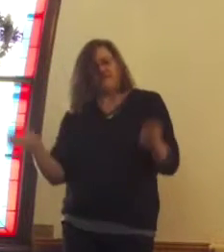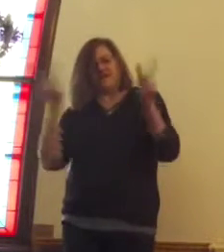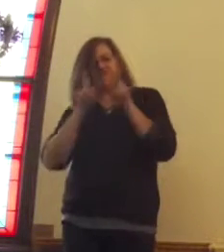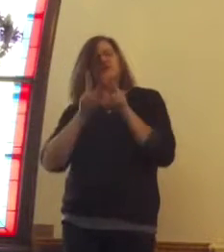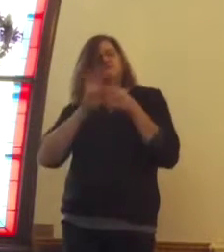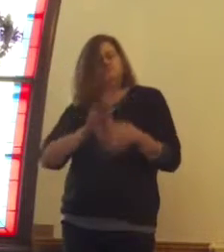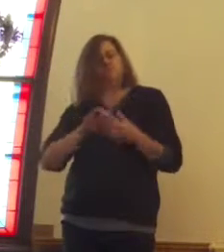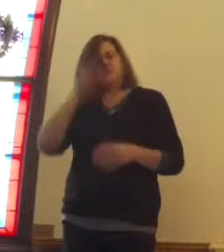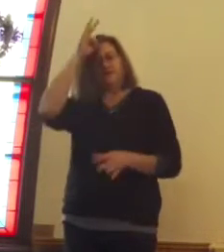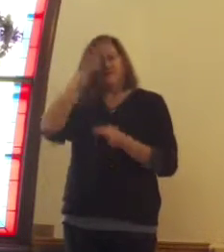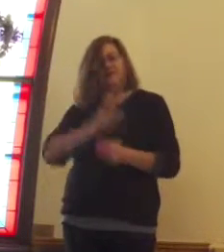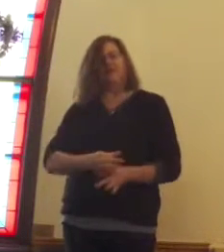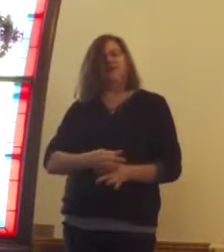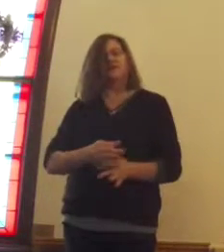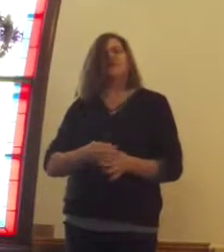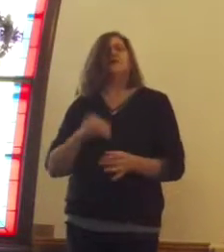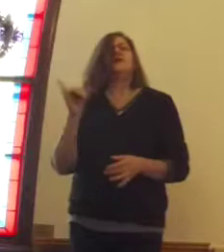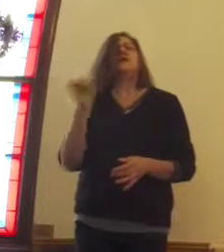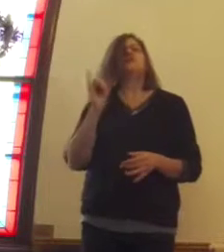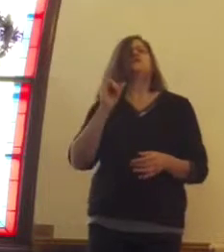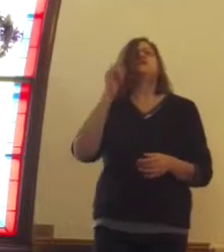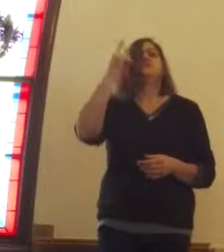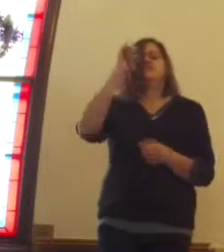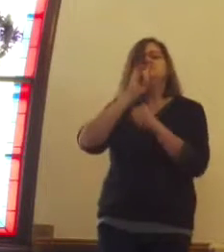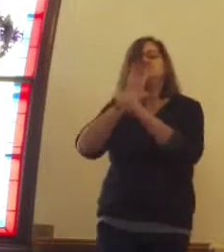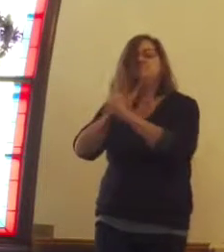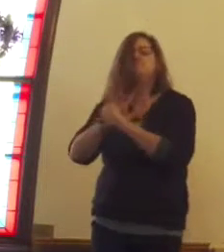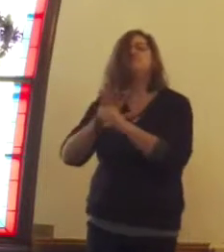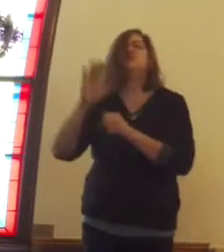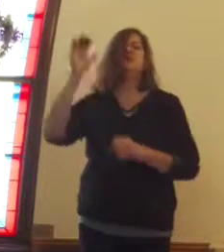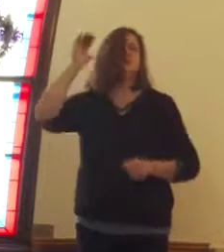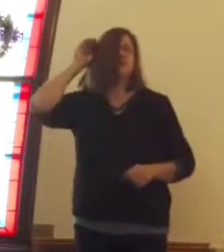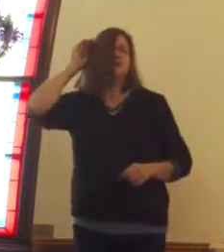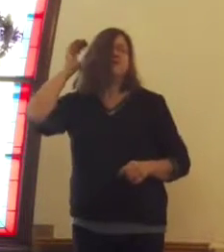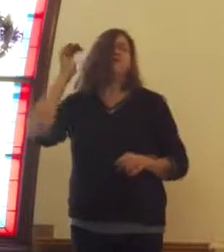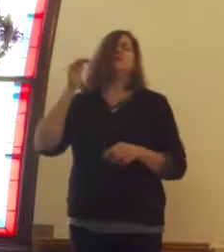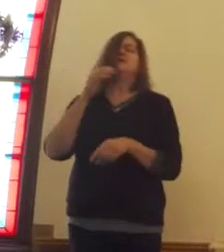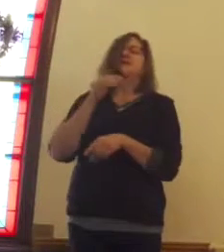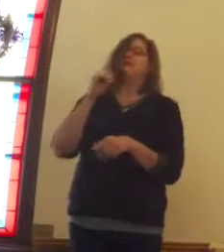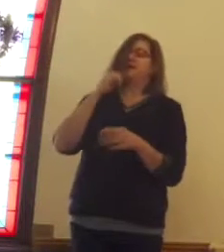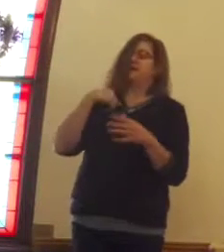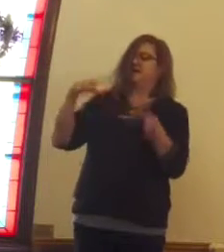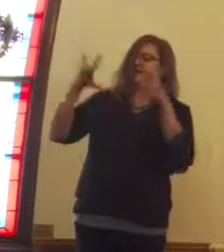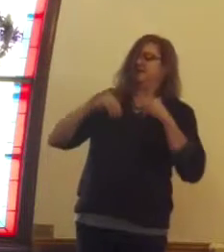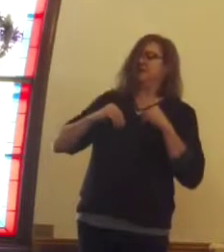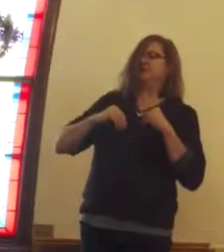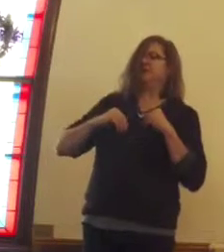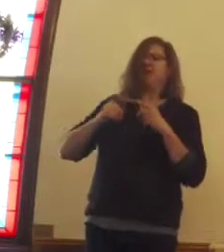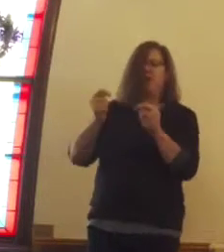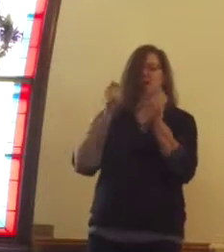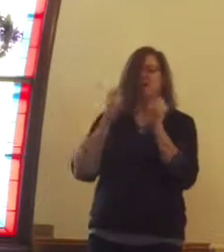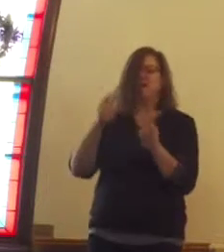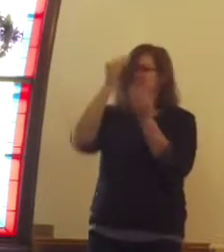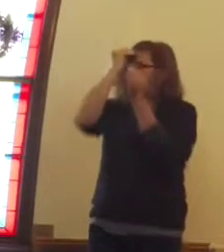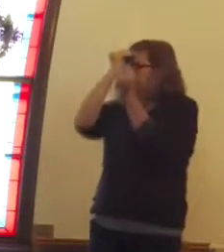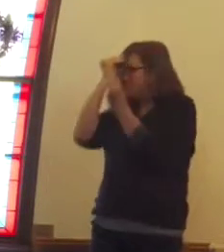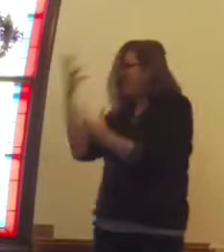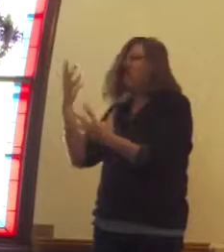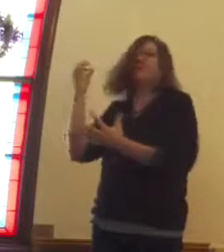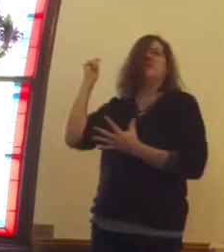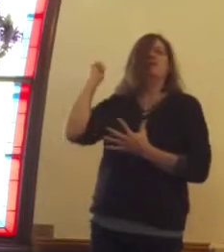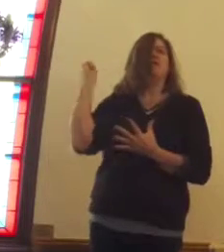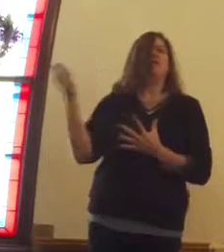and our devotion by listening and accepting and immediately obeying the word of God,